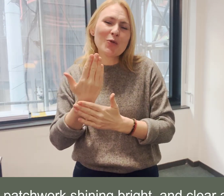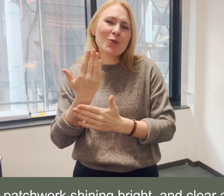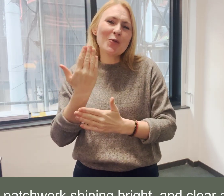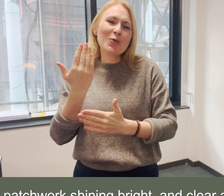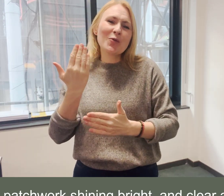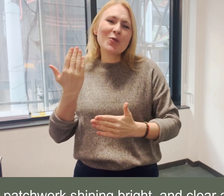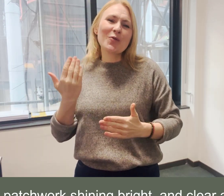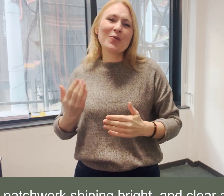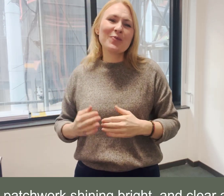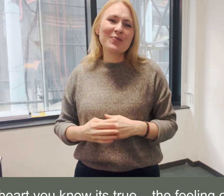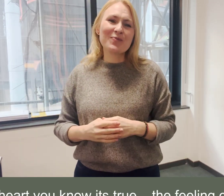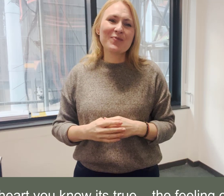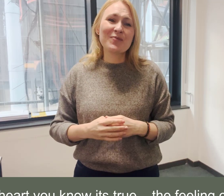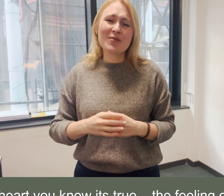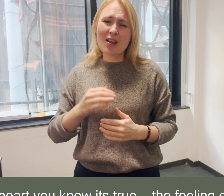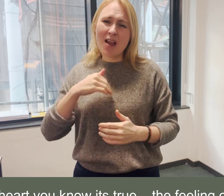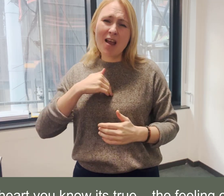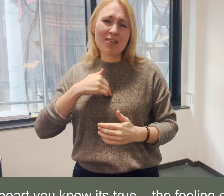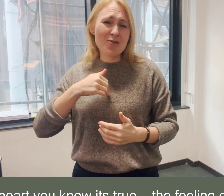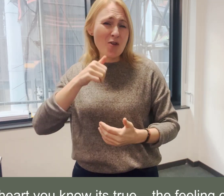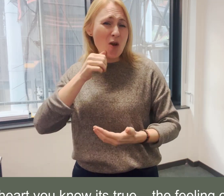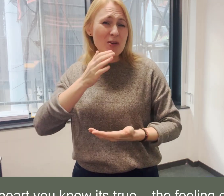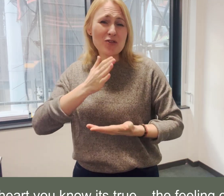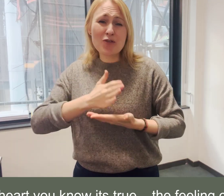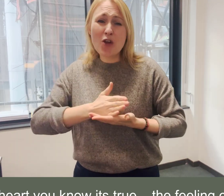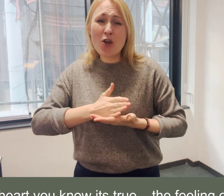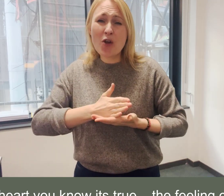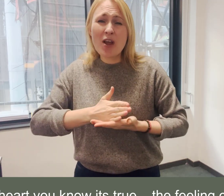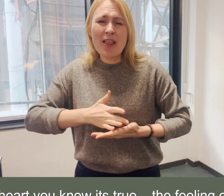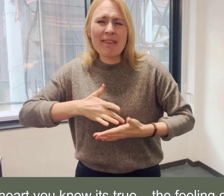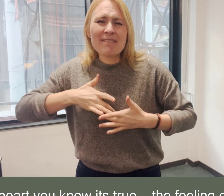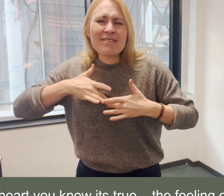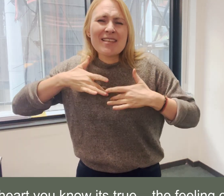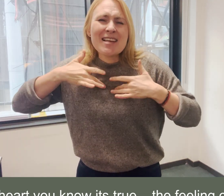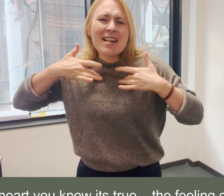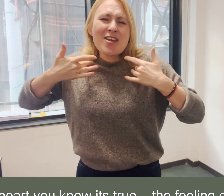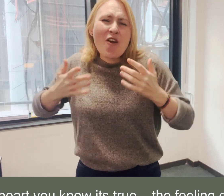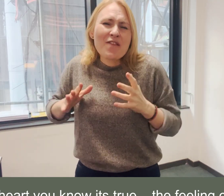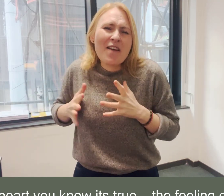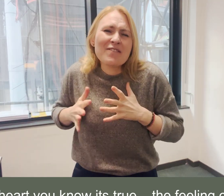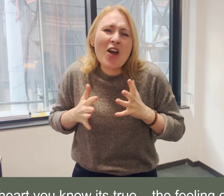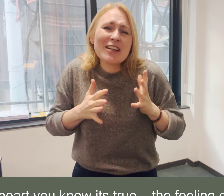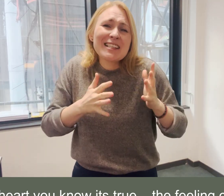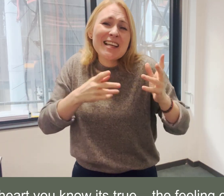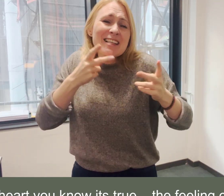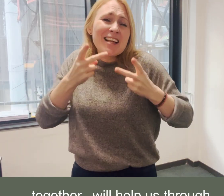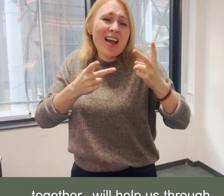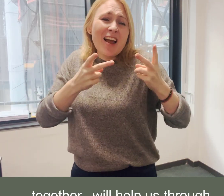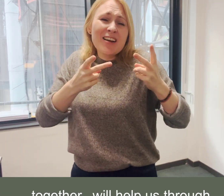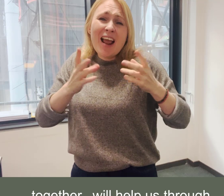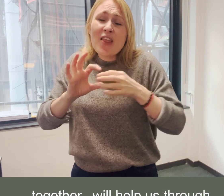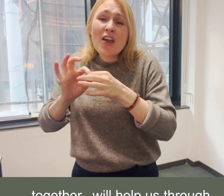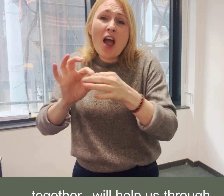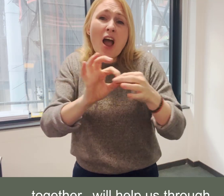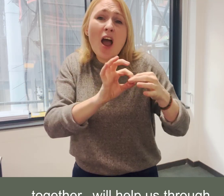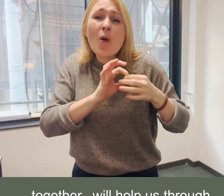In your heart you know it's true In The feeling of our voices together will